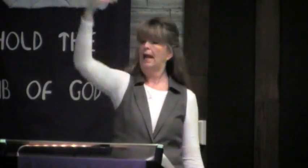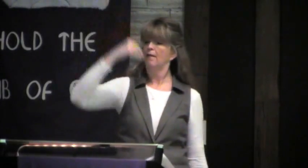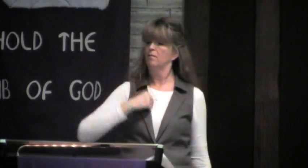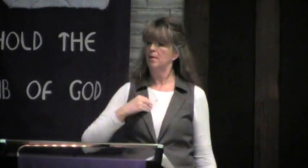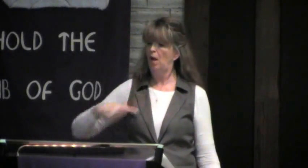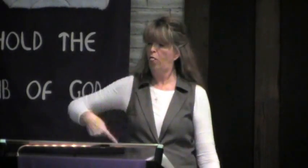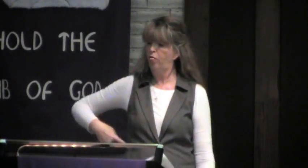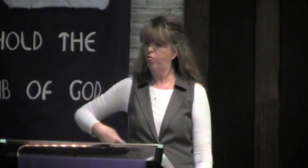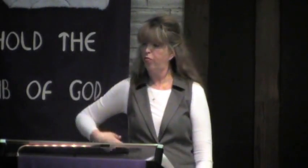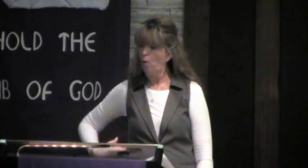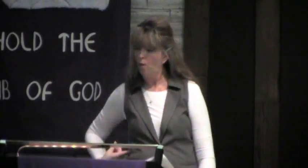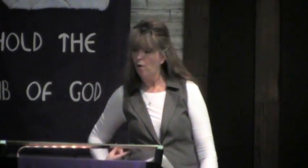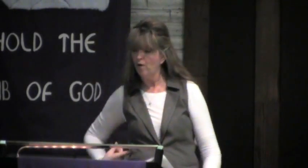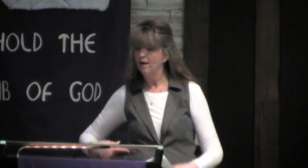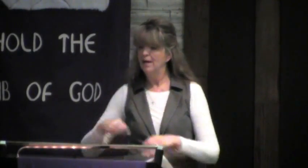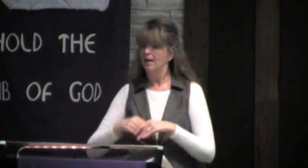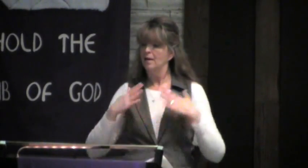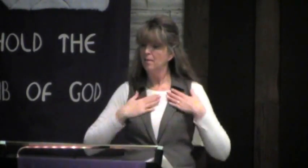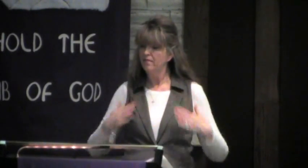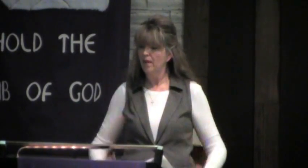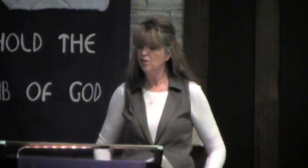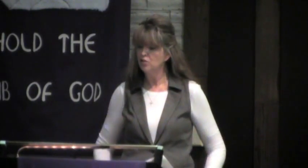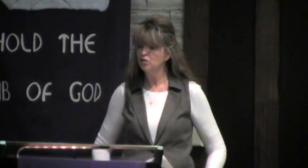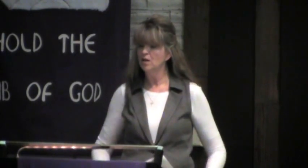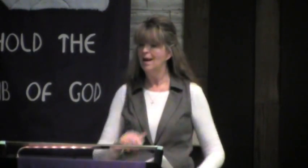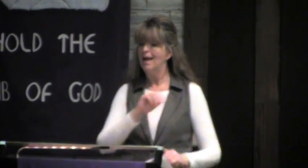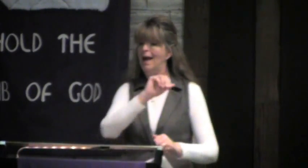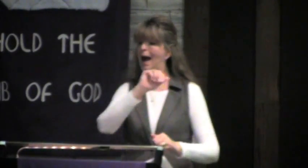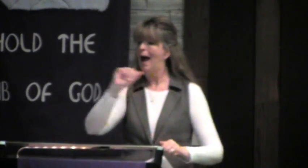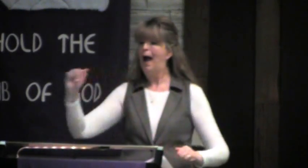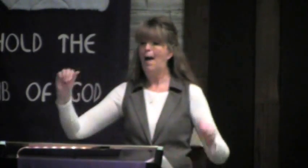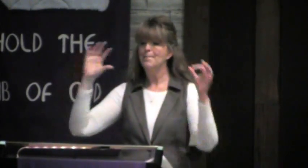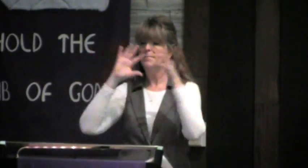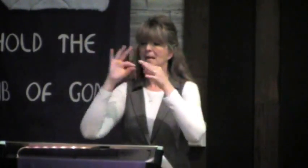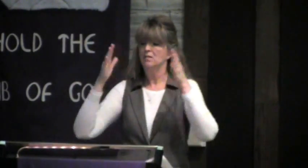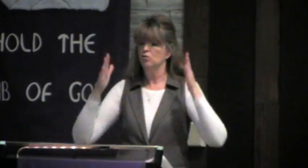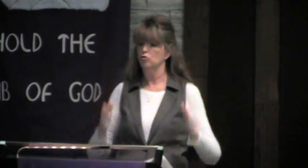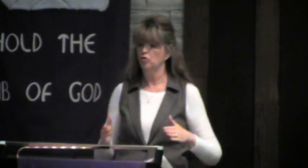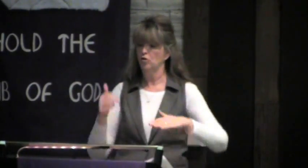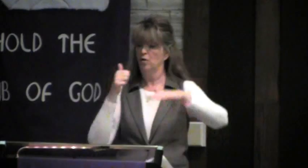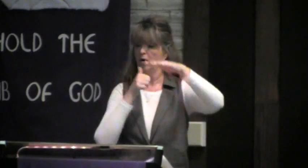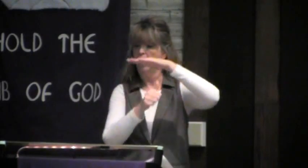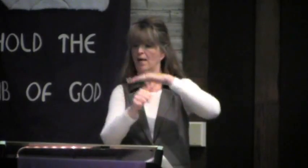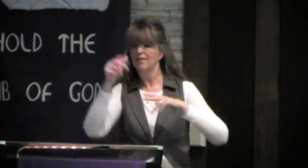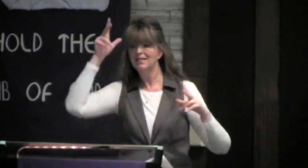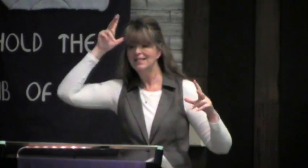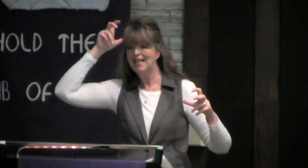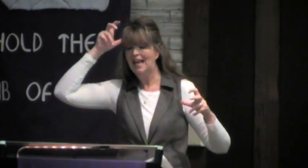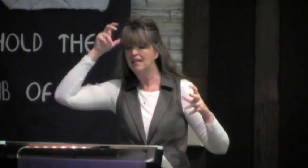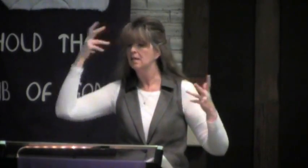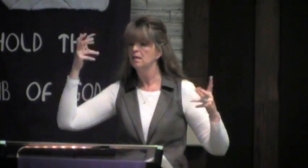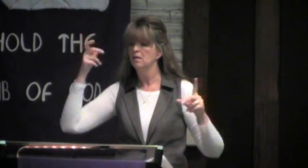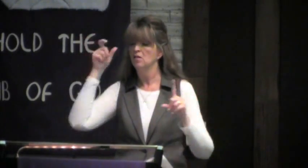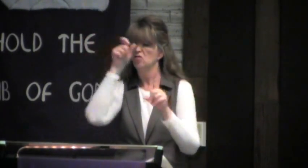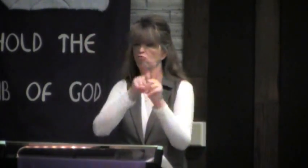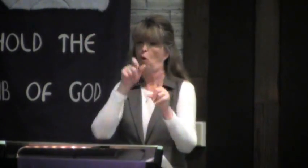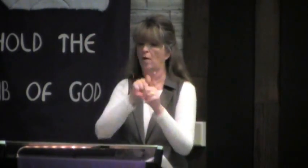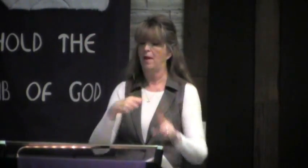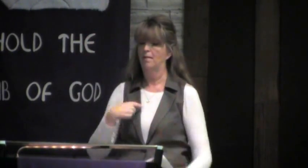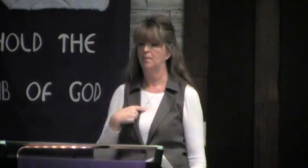I was given a thorn in my flesh, a messenger of Satan to